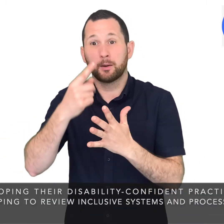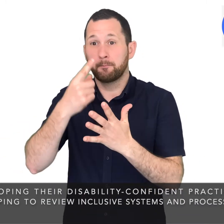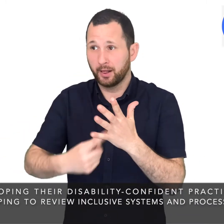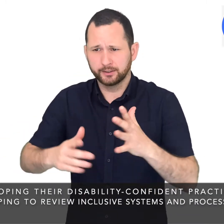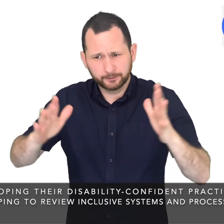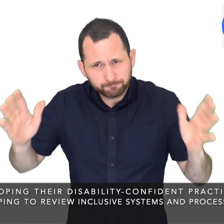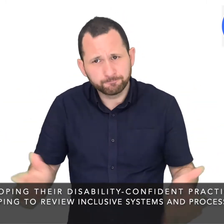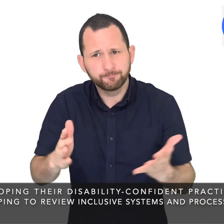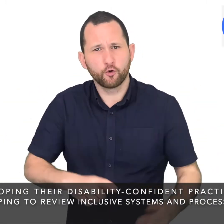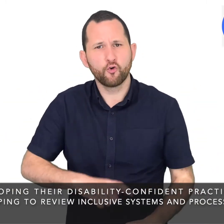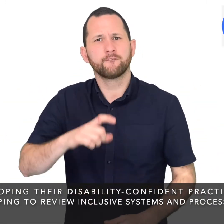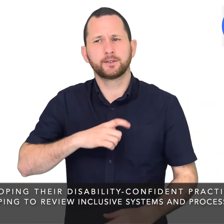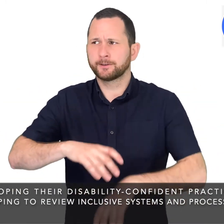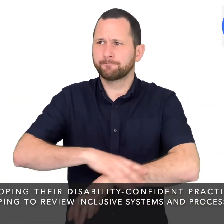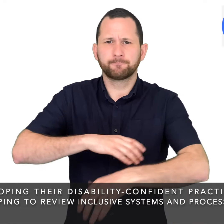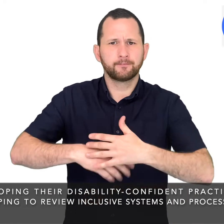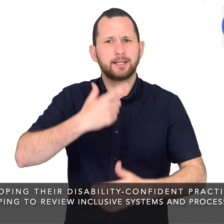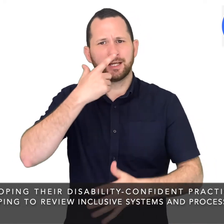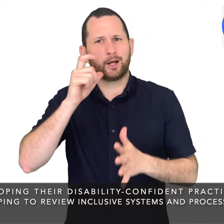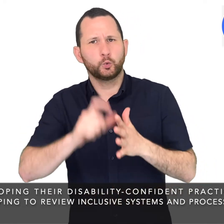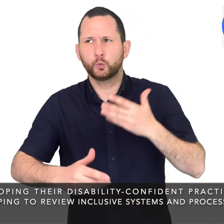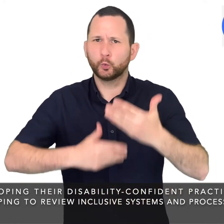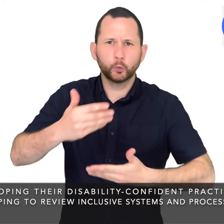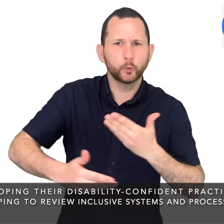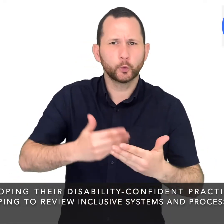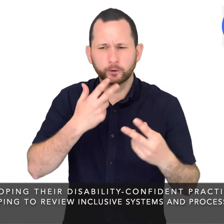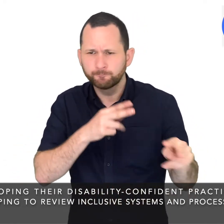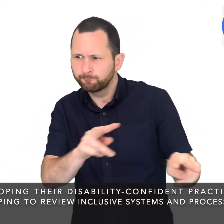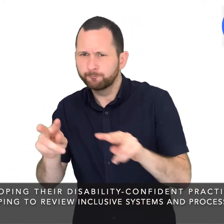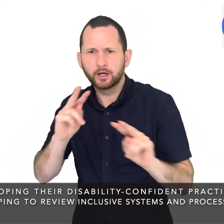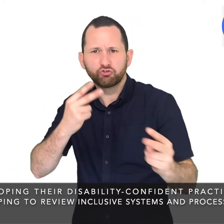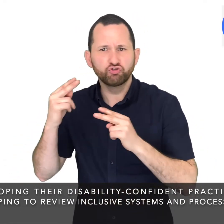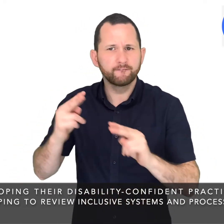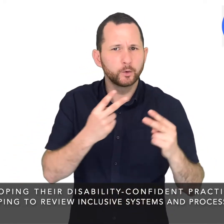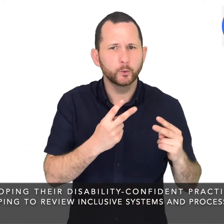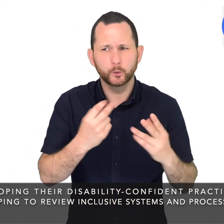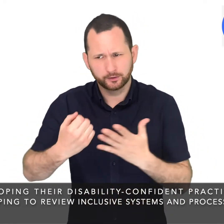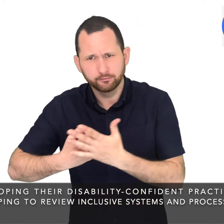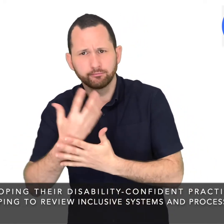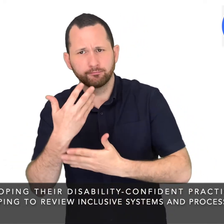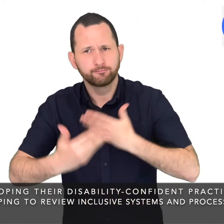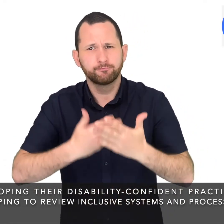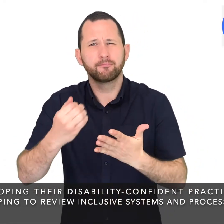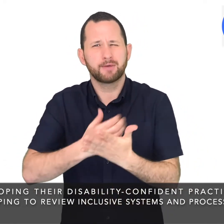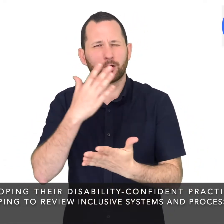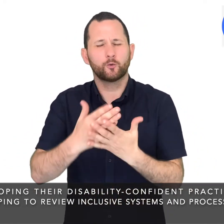disability confident practices and helping to review and develop inclusive systems and